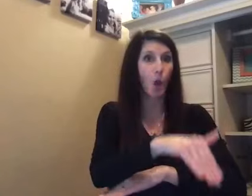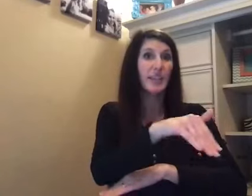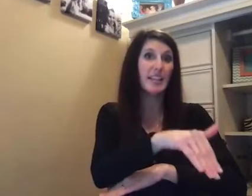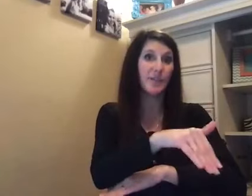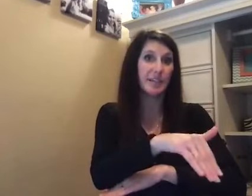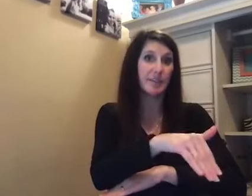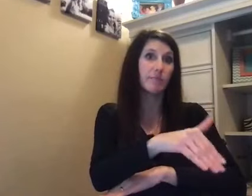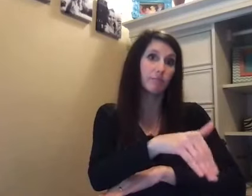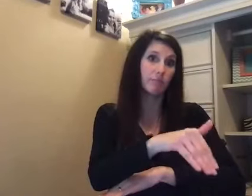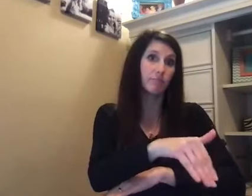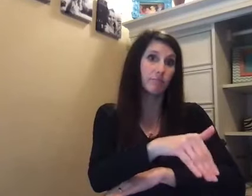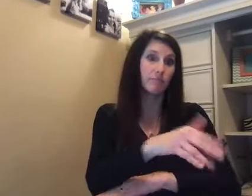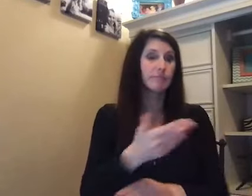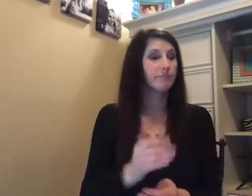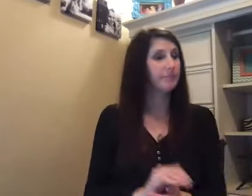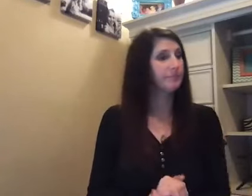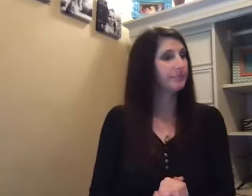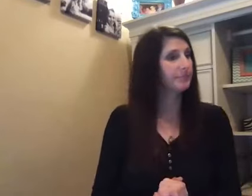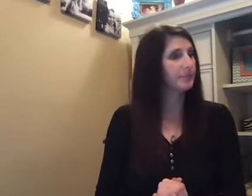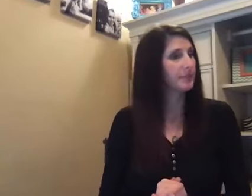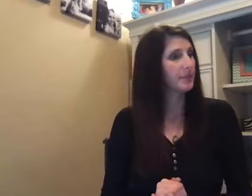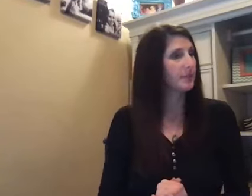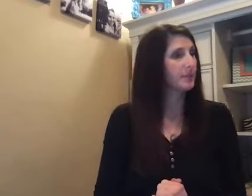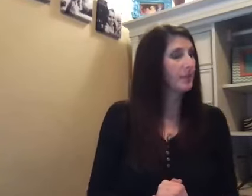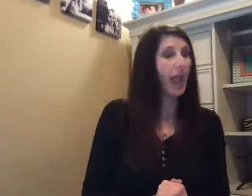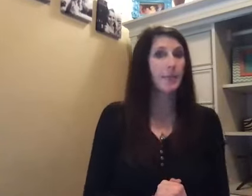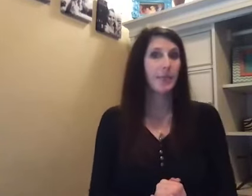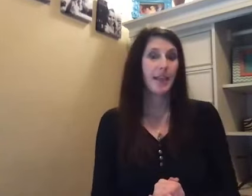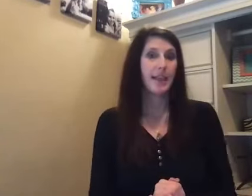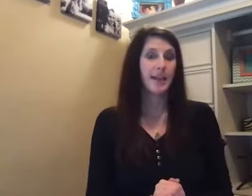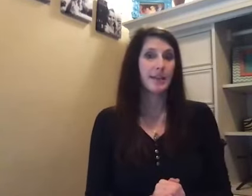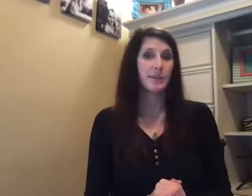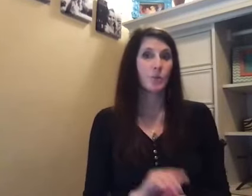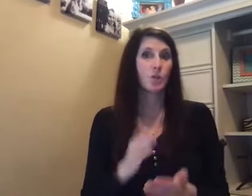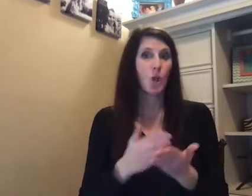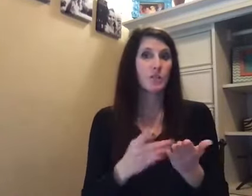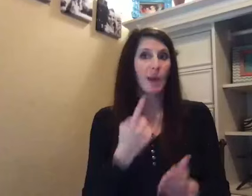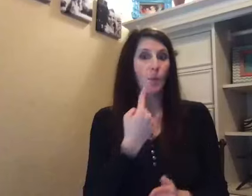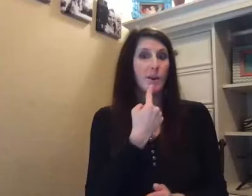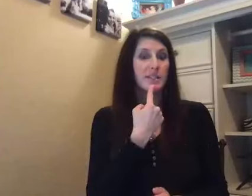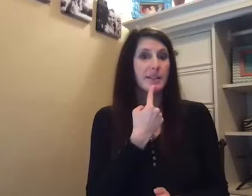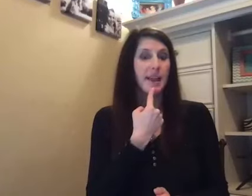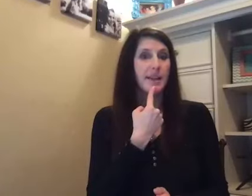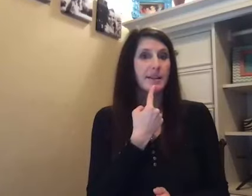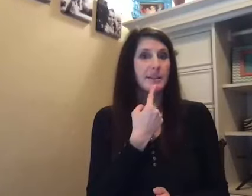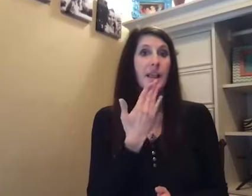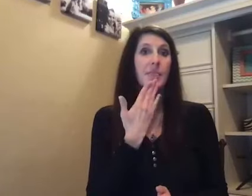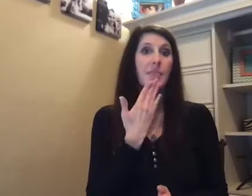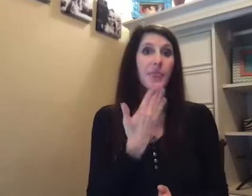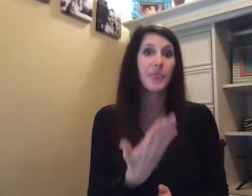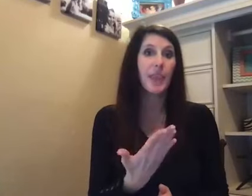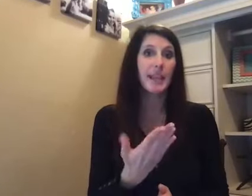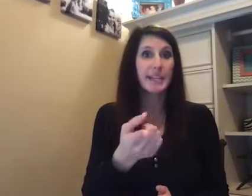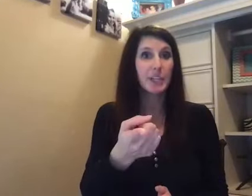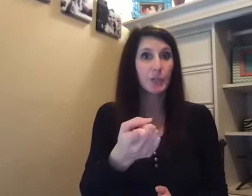or evening, and then, you know someone saying, thank you,